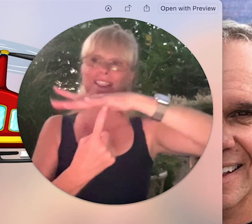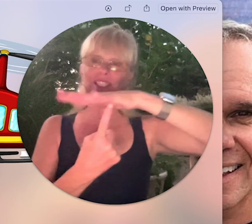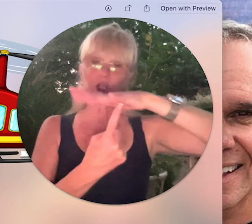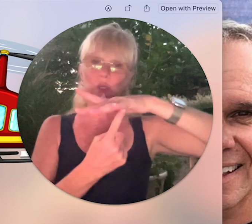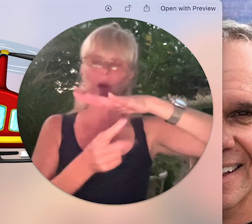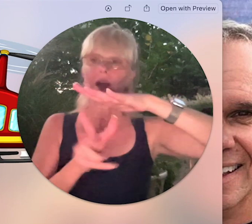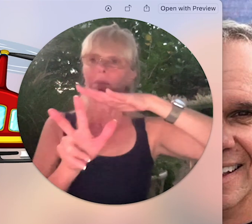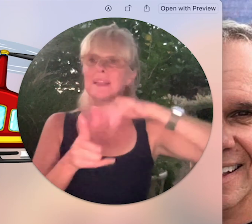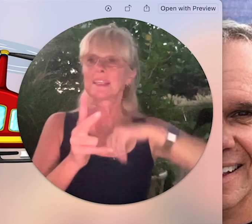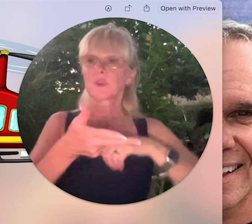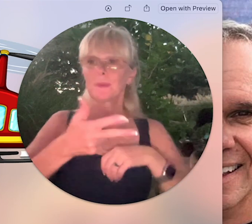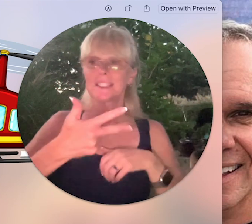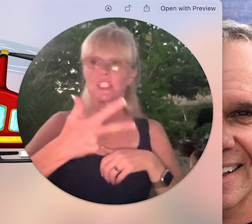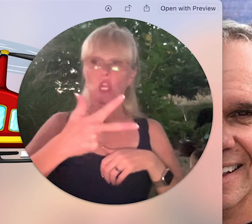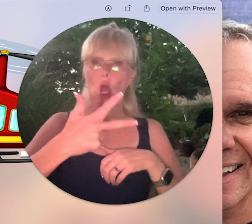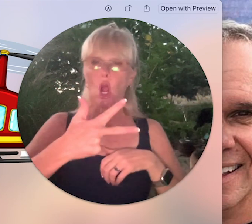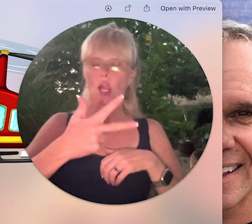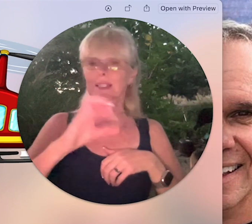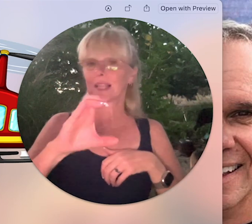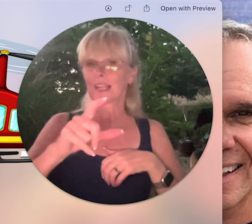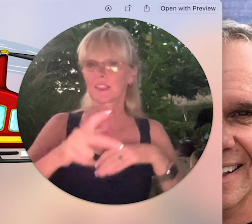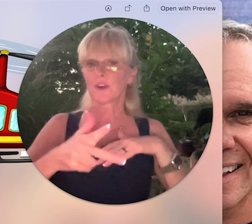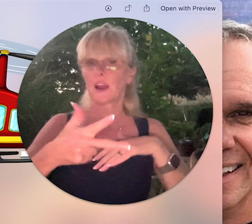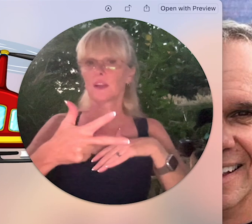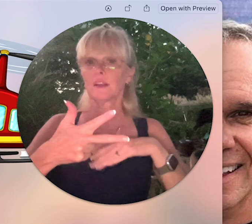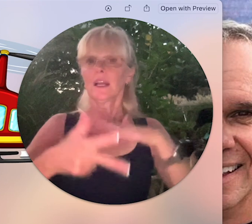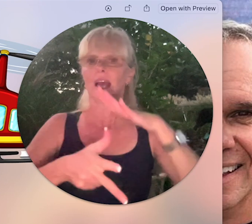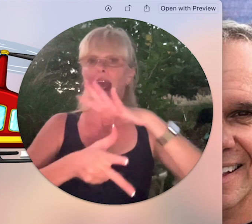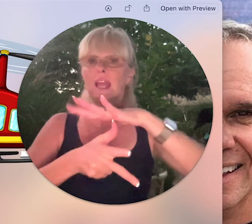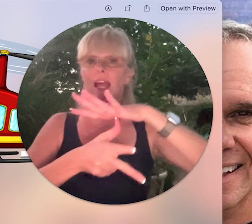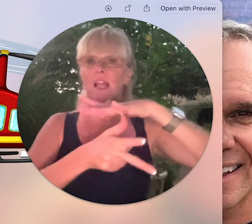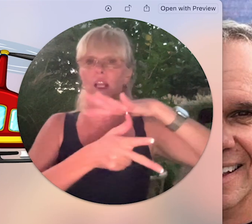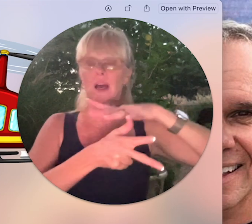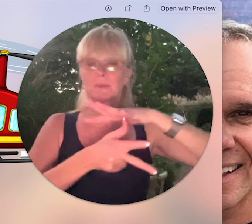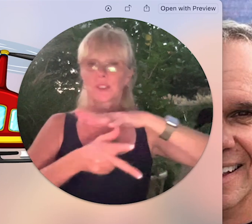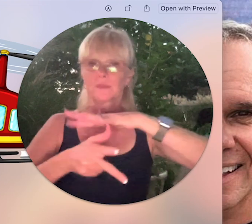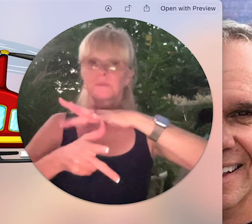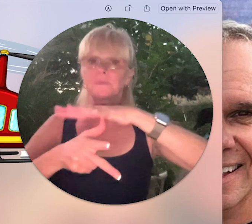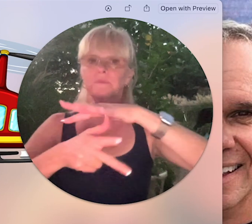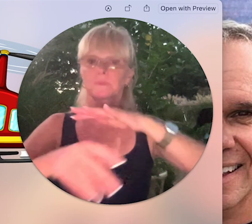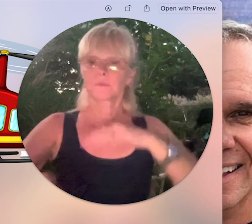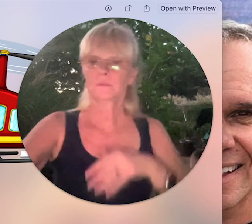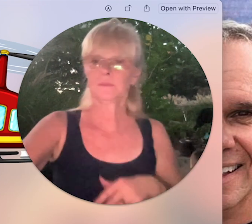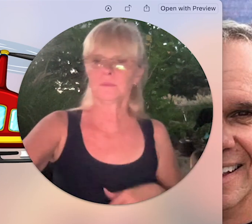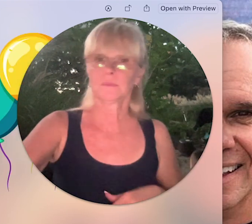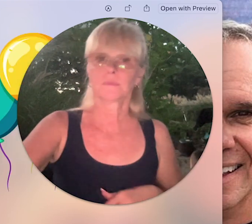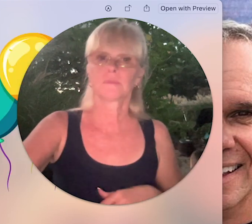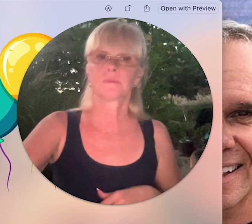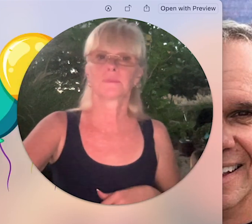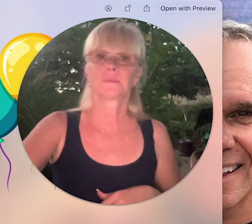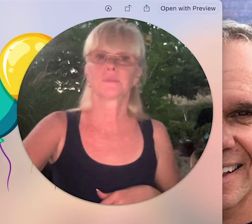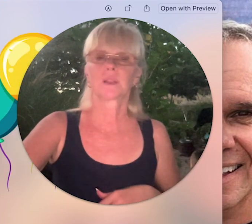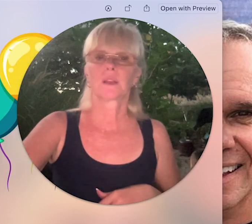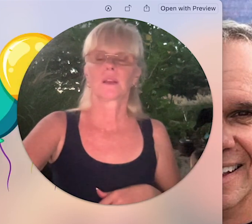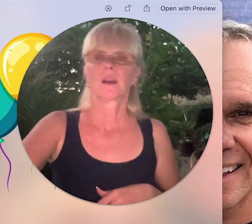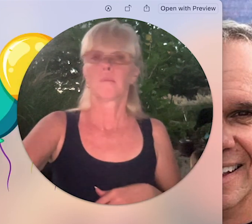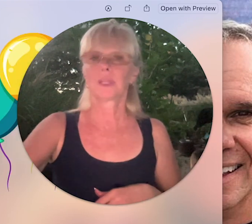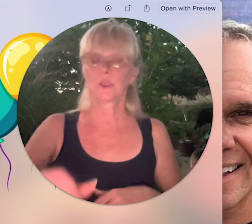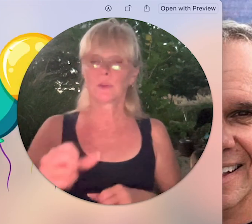too but this represents a car it's classifier and helicopter balloons